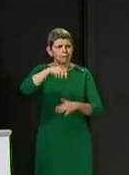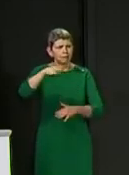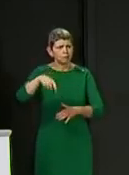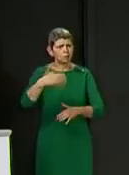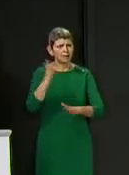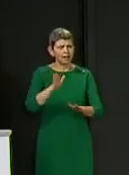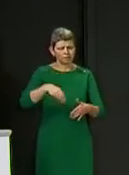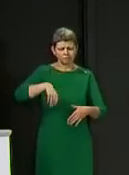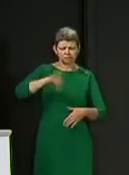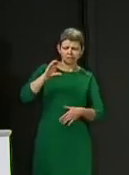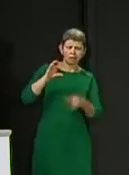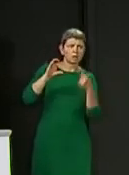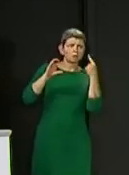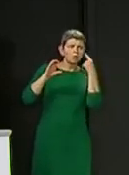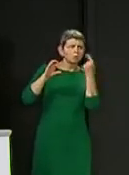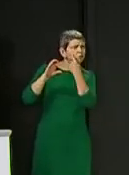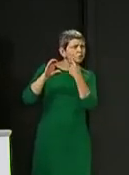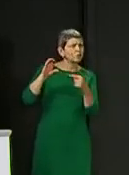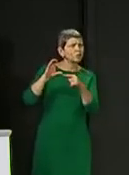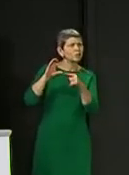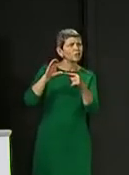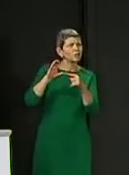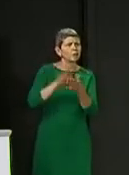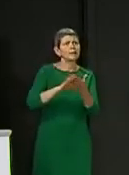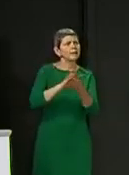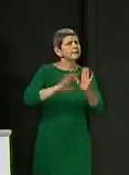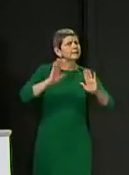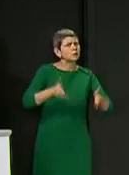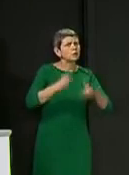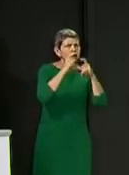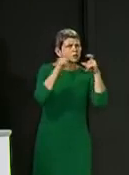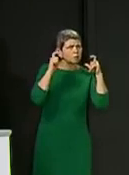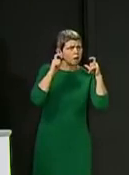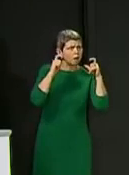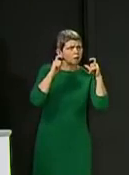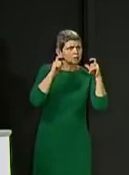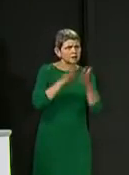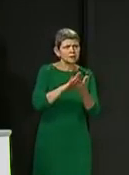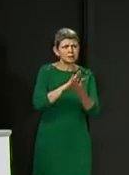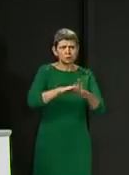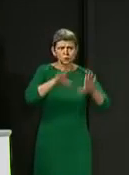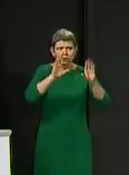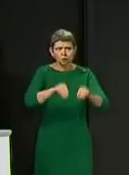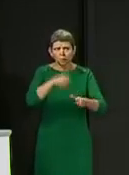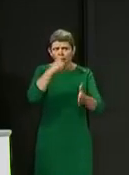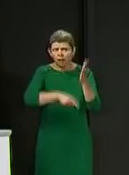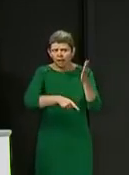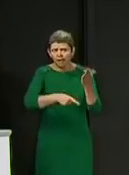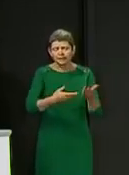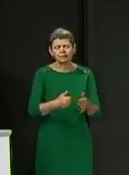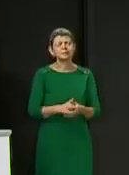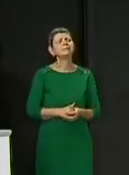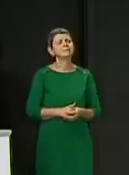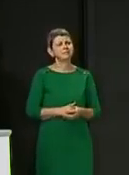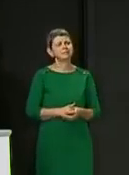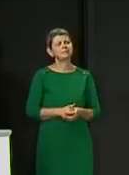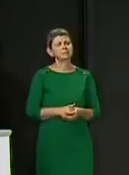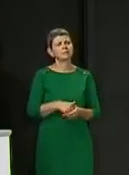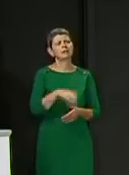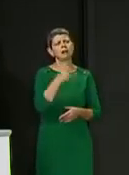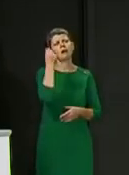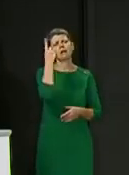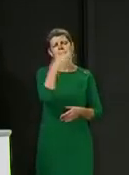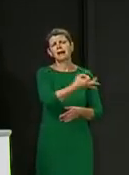some kind of proof to get them you know to stop them from being fined or otherwise? I understand the reasons why you're asking these questions but